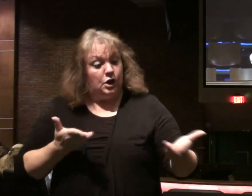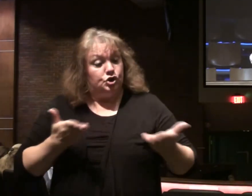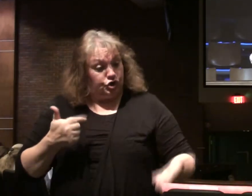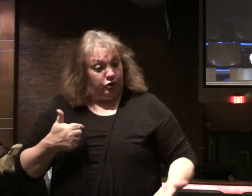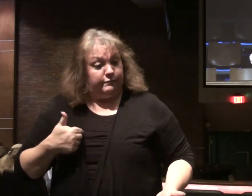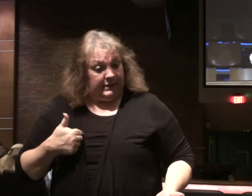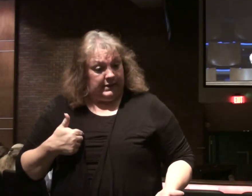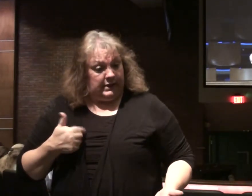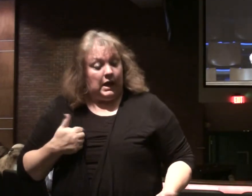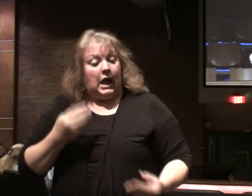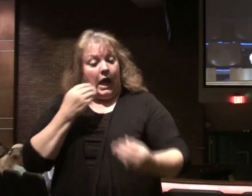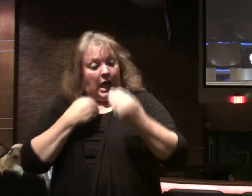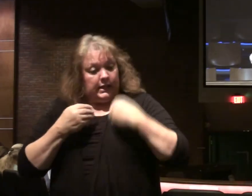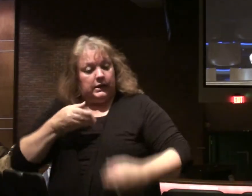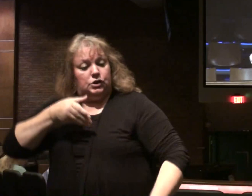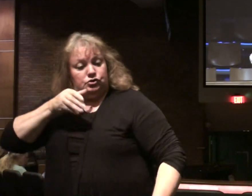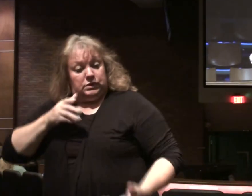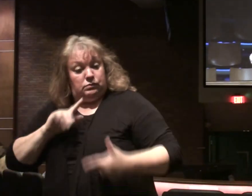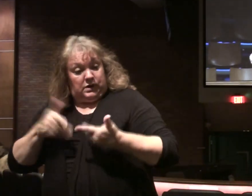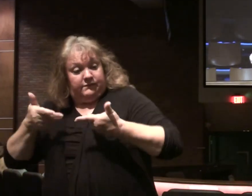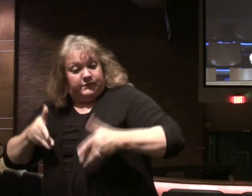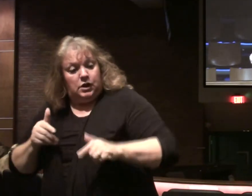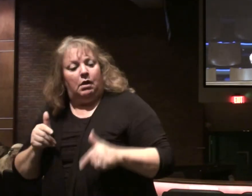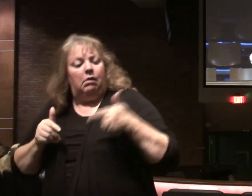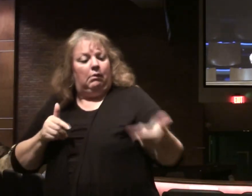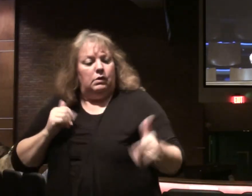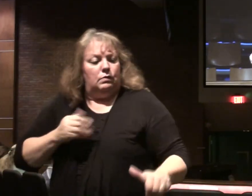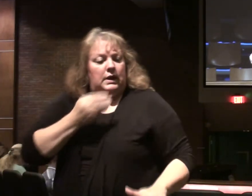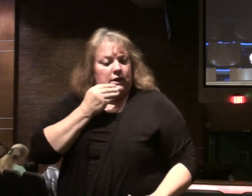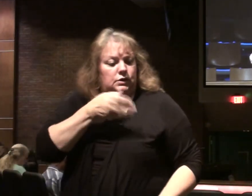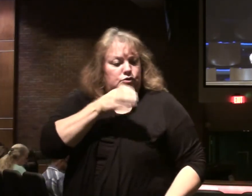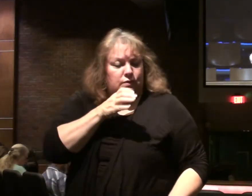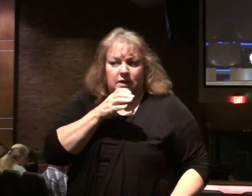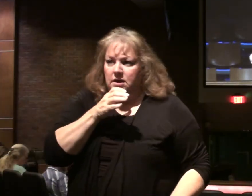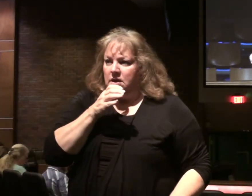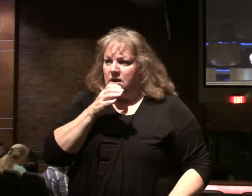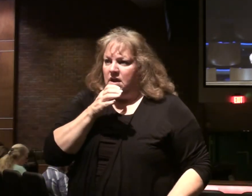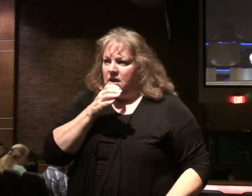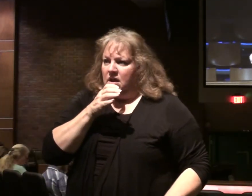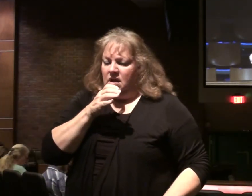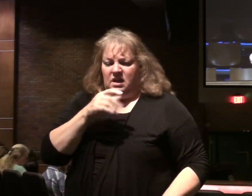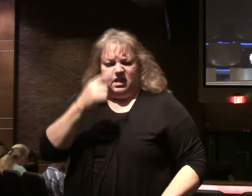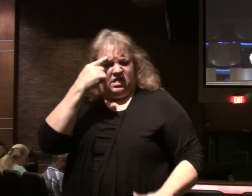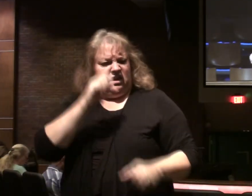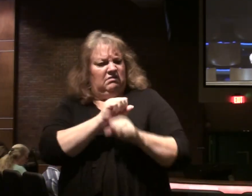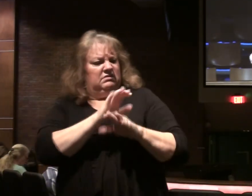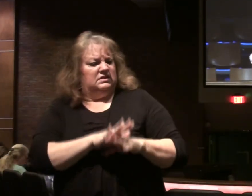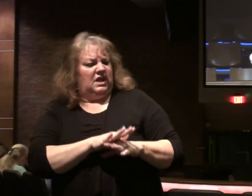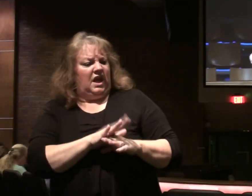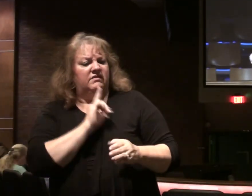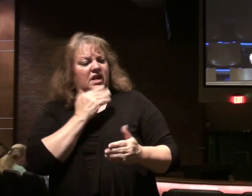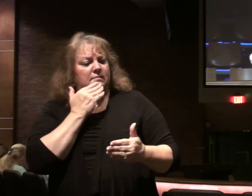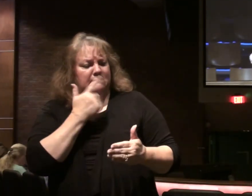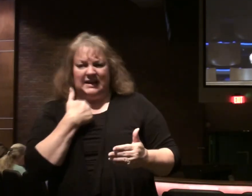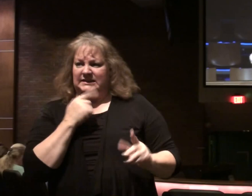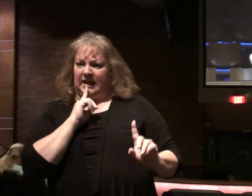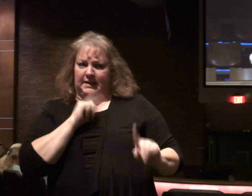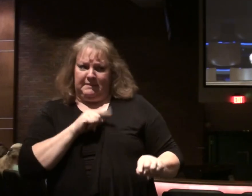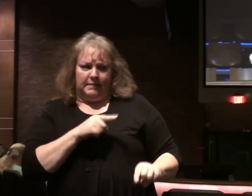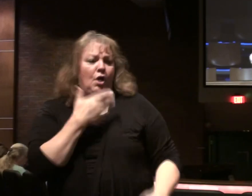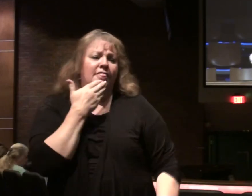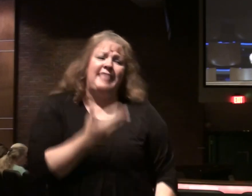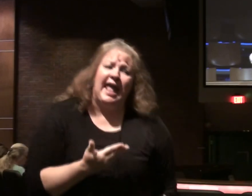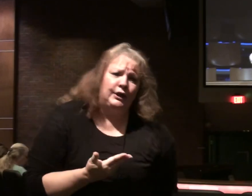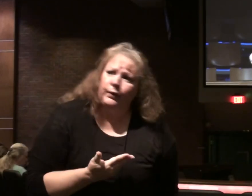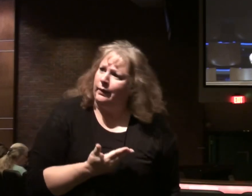me. While I eat and drink. And afterwards. You may eat and drink. He does not thank the slave. Because he did the thing. That was commanded. Does he?